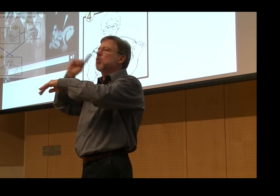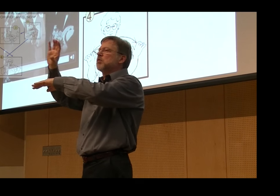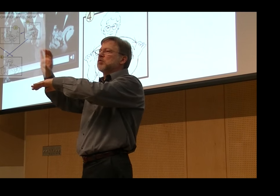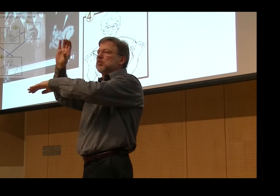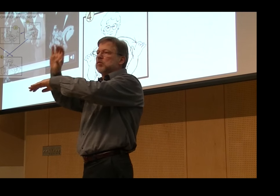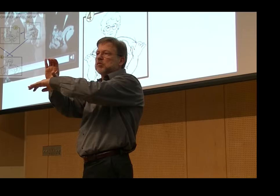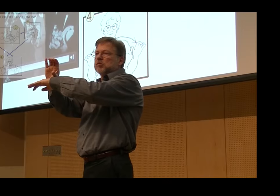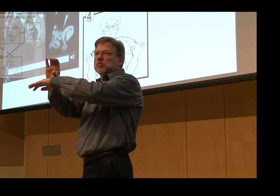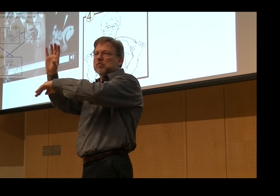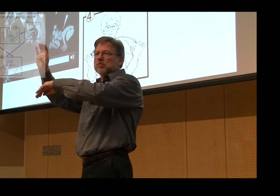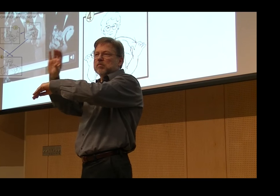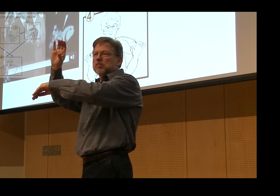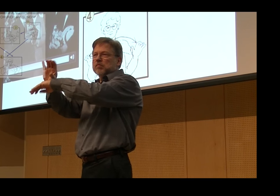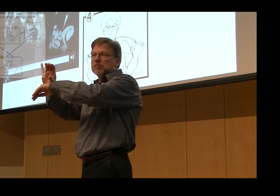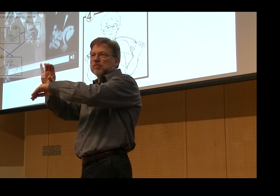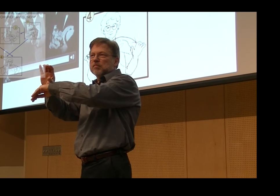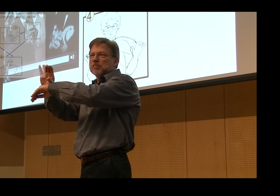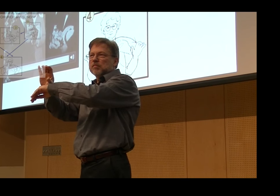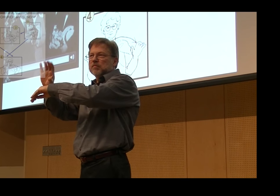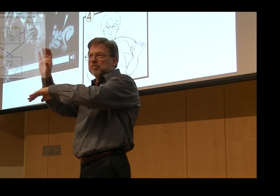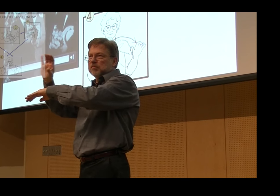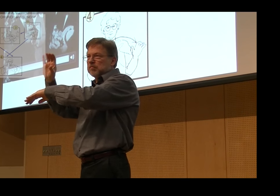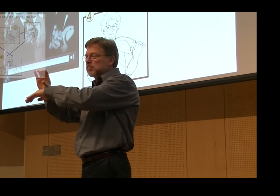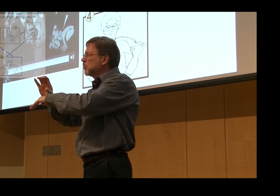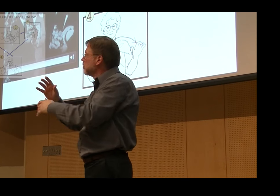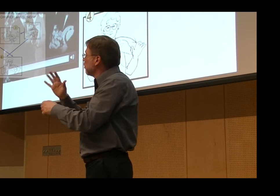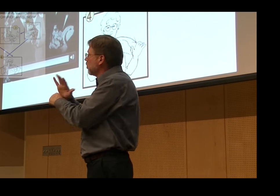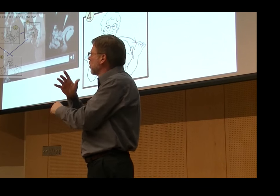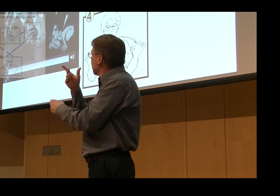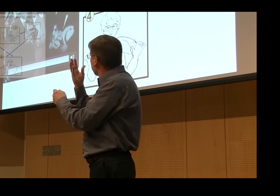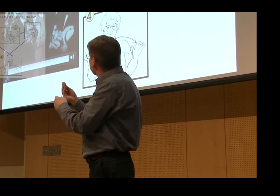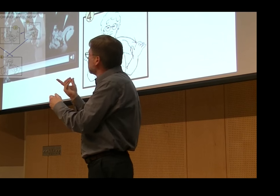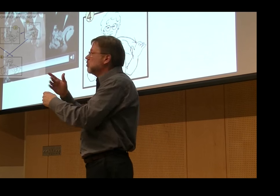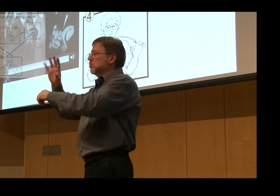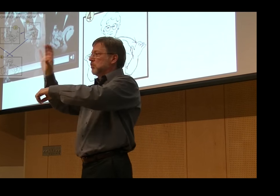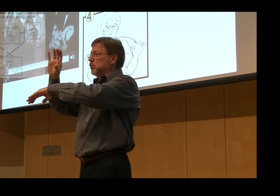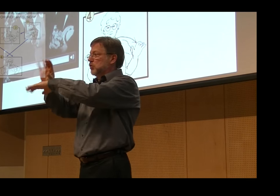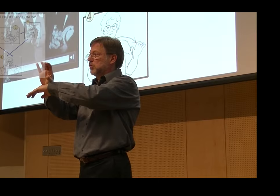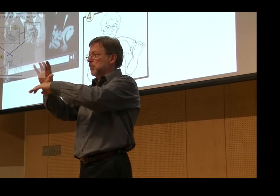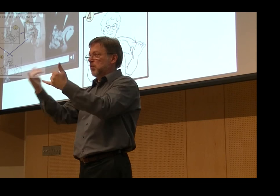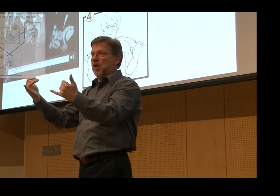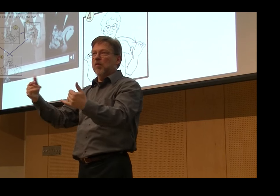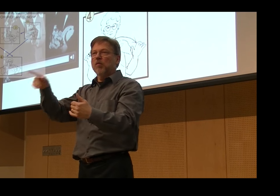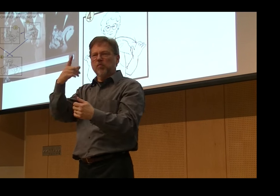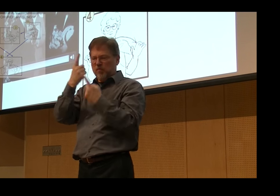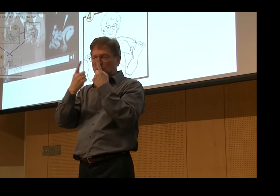Then it's, we didn't see the full movement, but his full movement for that sign was this, that's the sign for